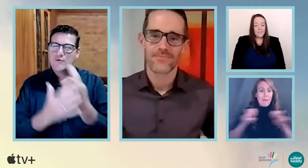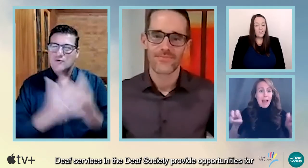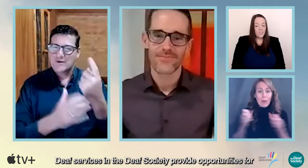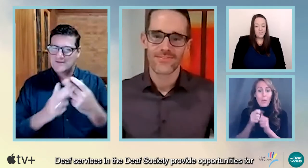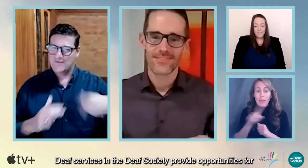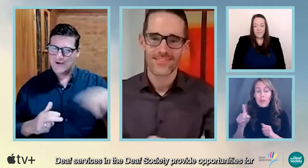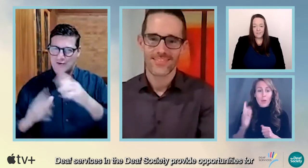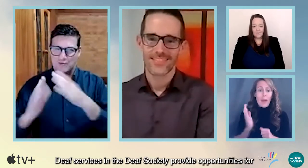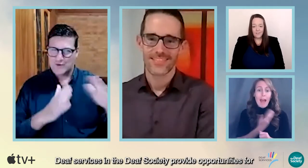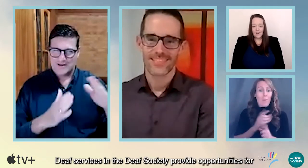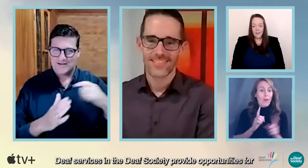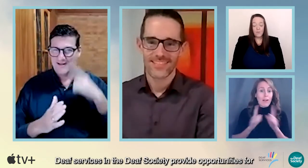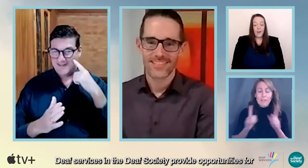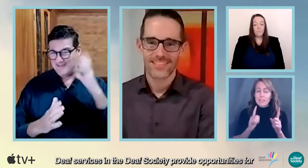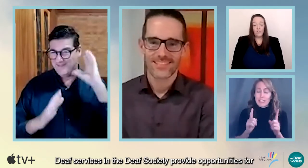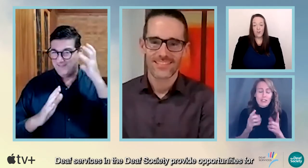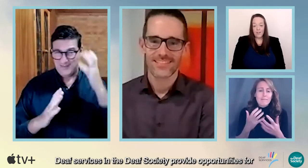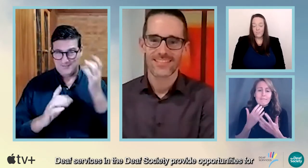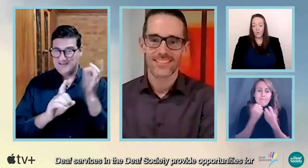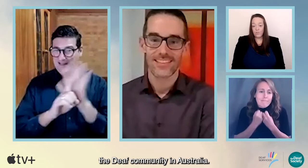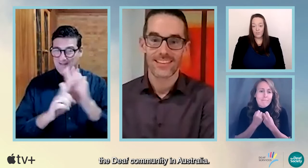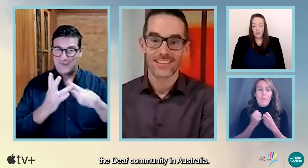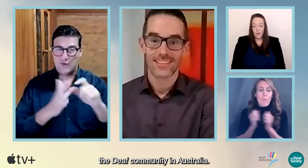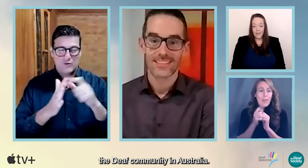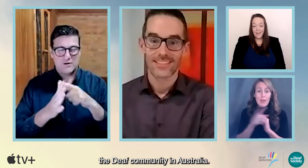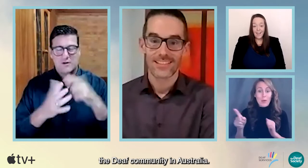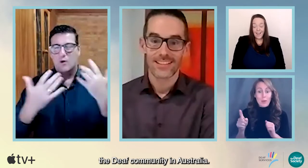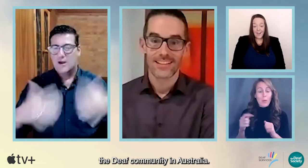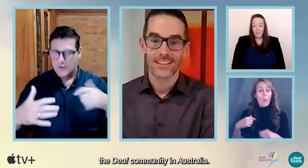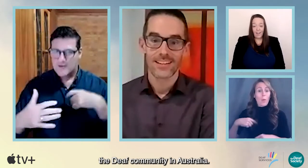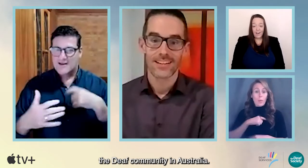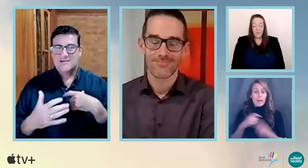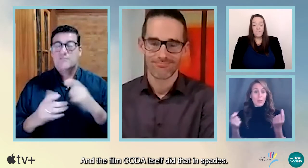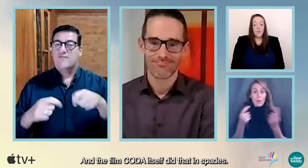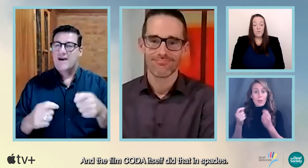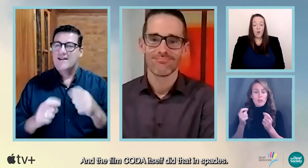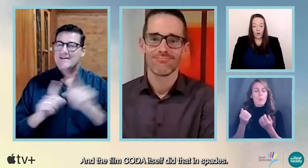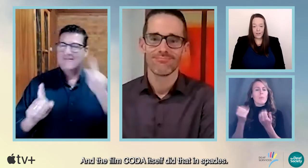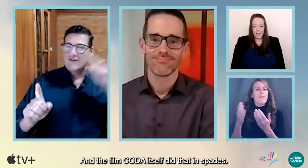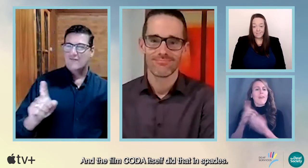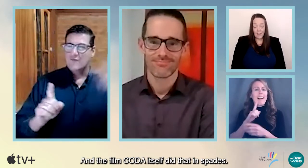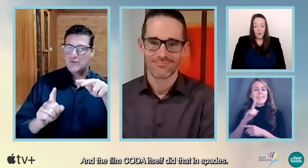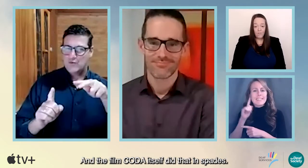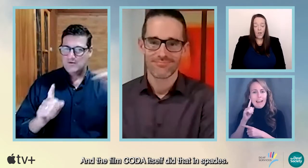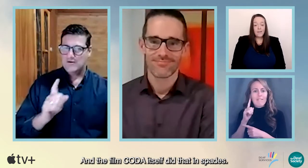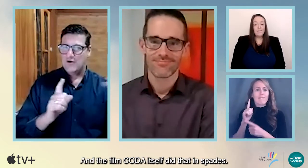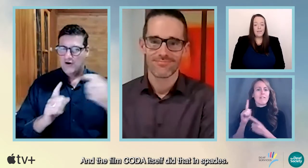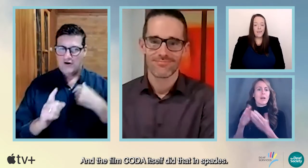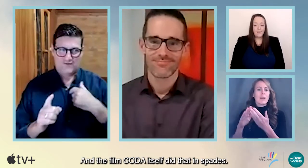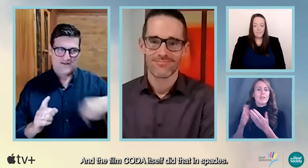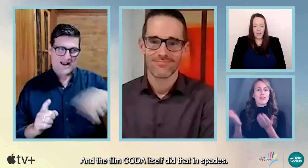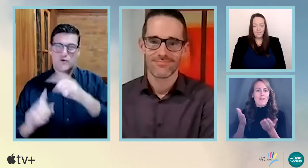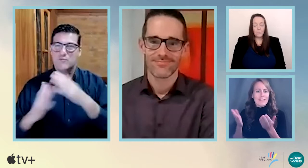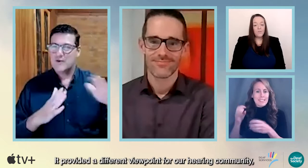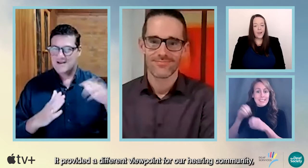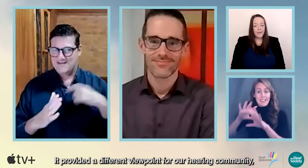Deaf services and the deaf society provide opportunities for the deaf community in Australia. And the film COTA itself did that